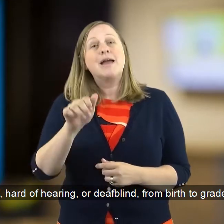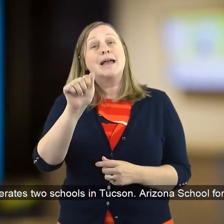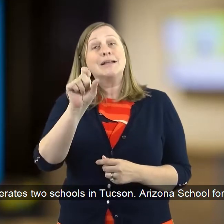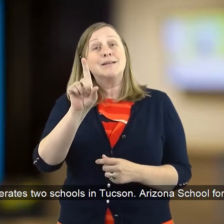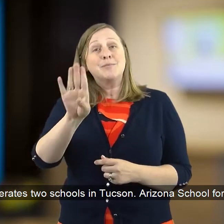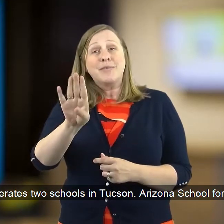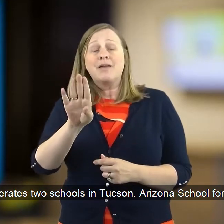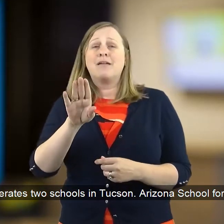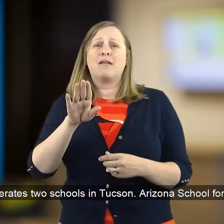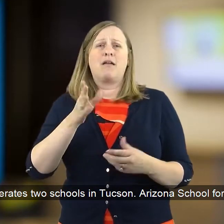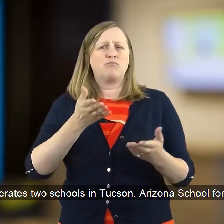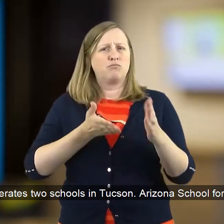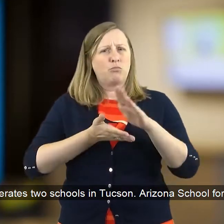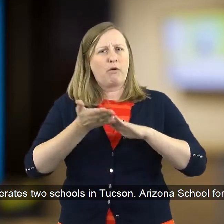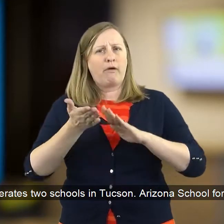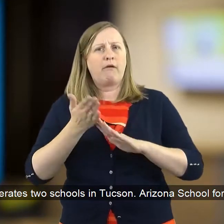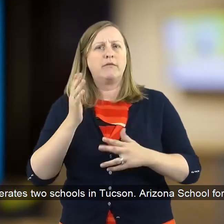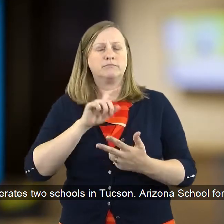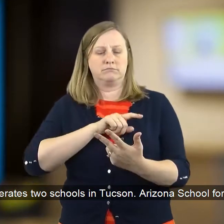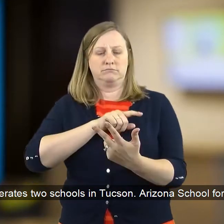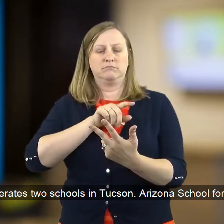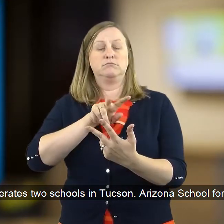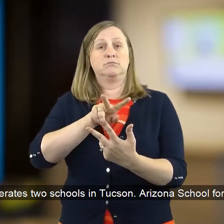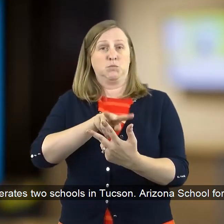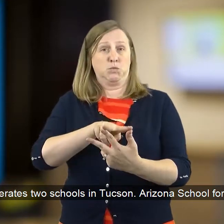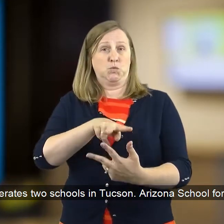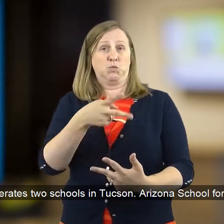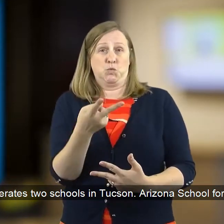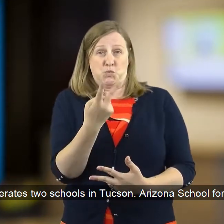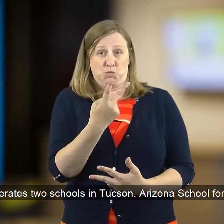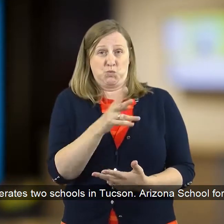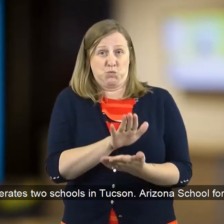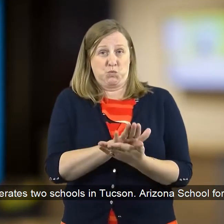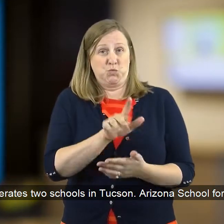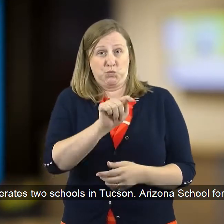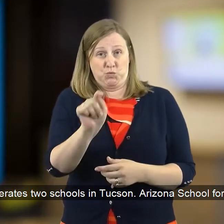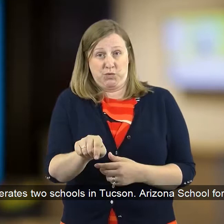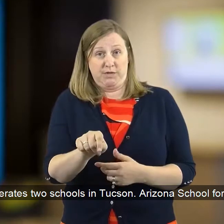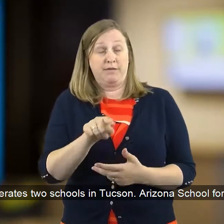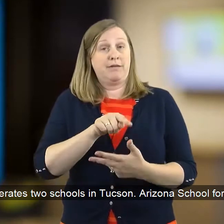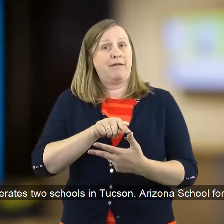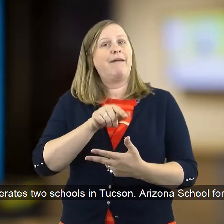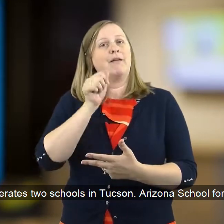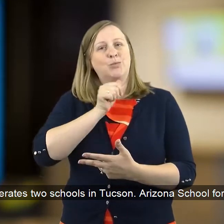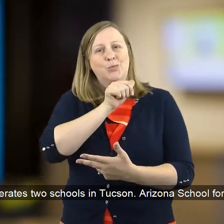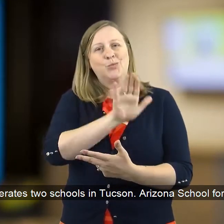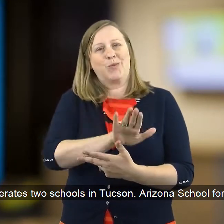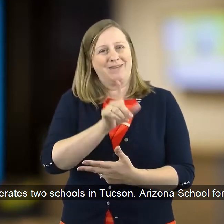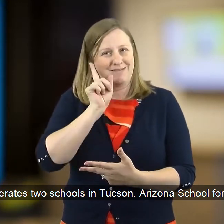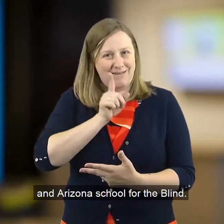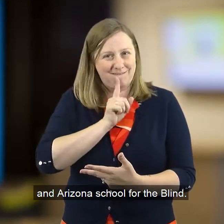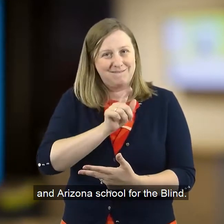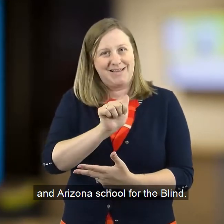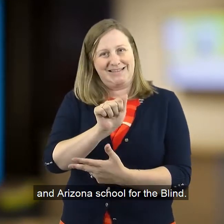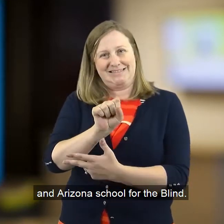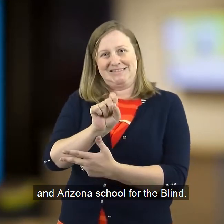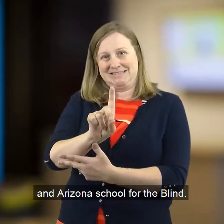ASDB operates two schools in Tucson, Arizona School for the Deaf and Arizona